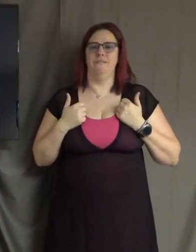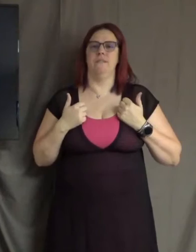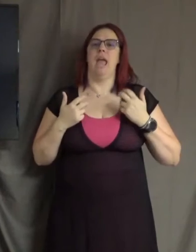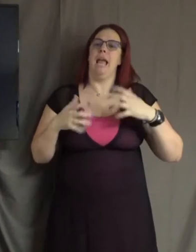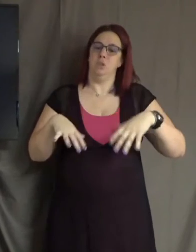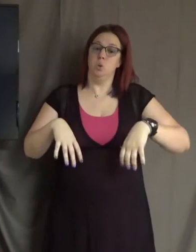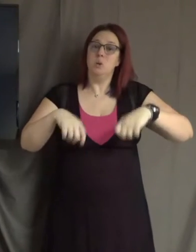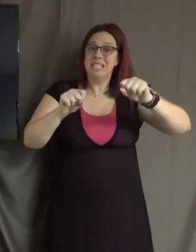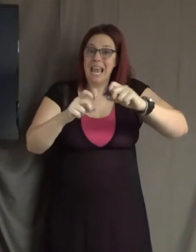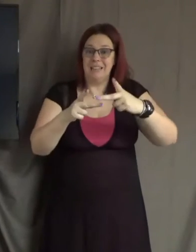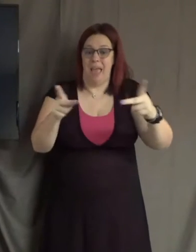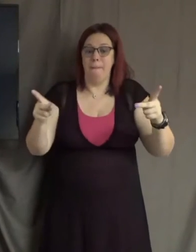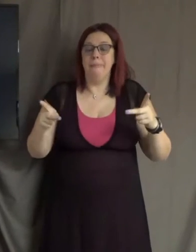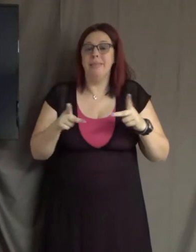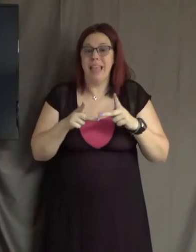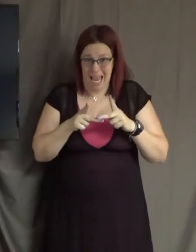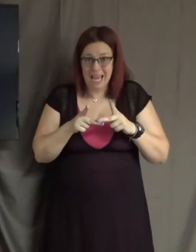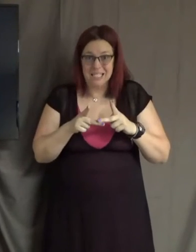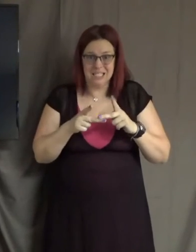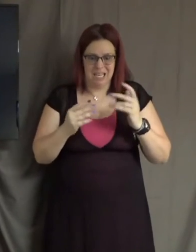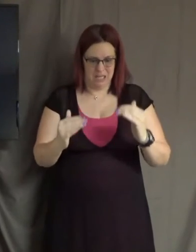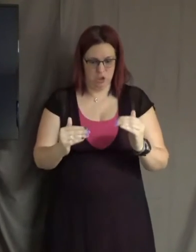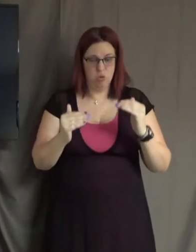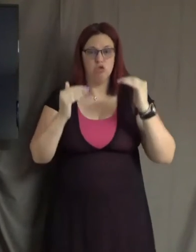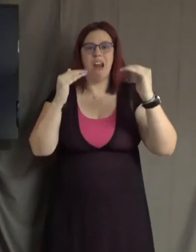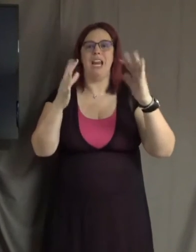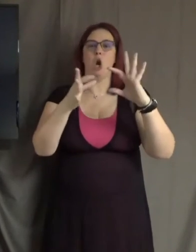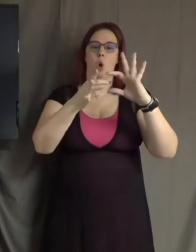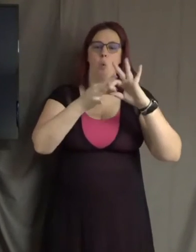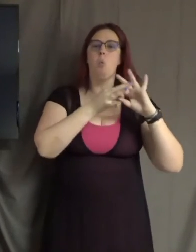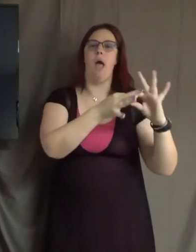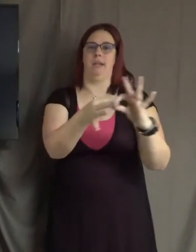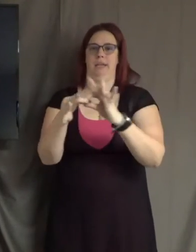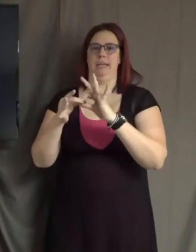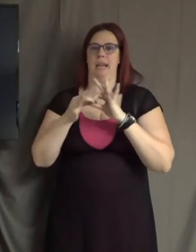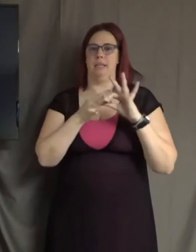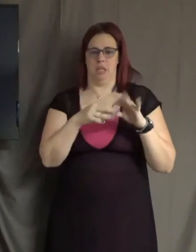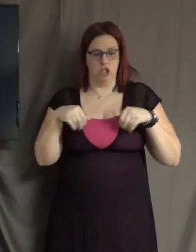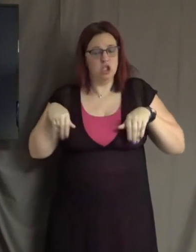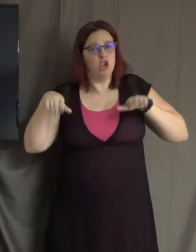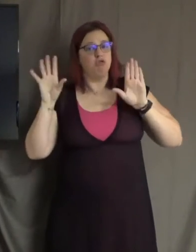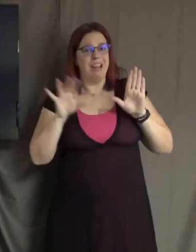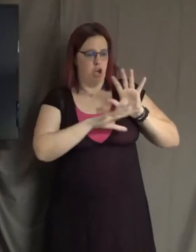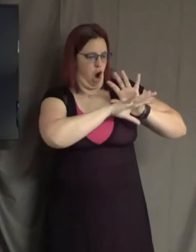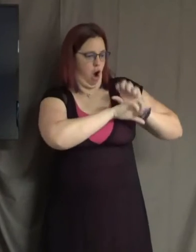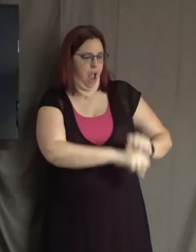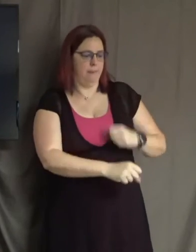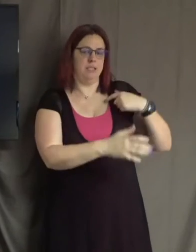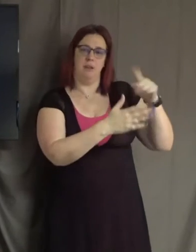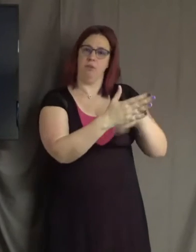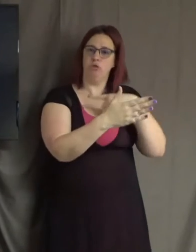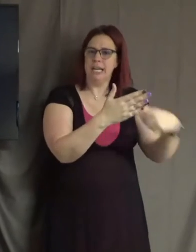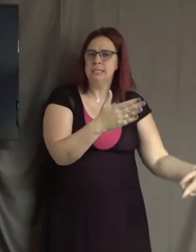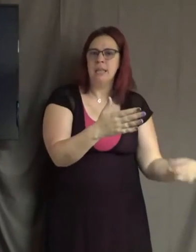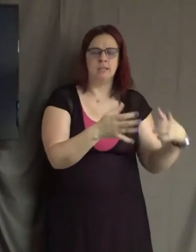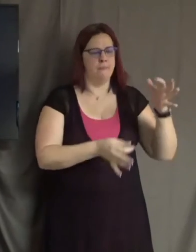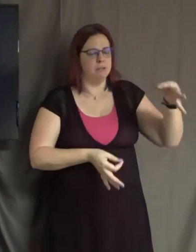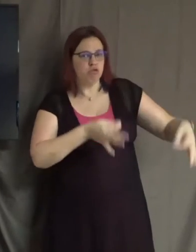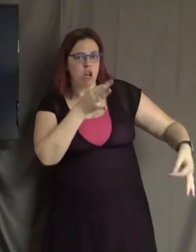where we are called into greater oneness, to surrender our habits of criticism and judgment and stand